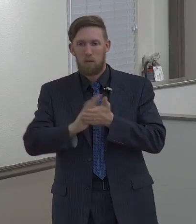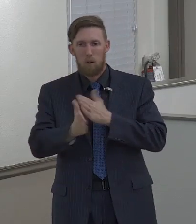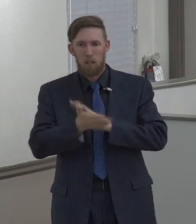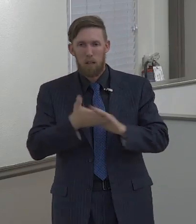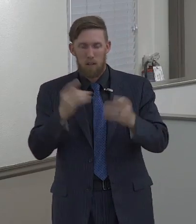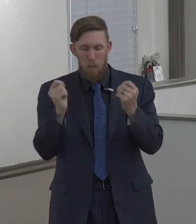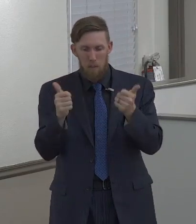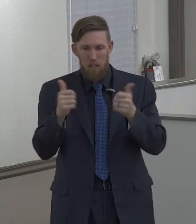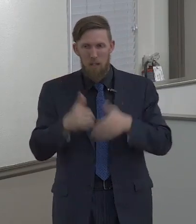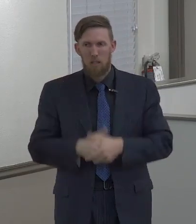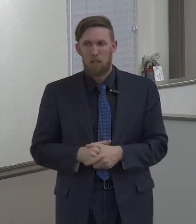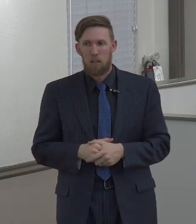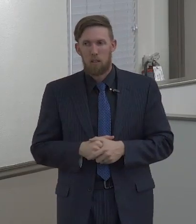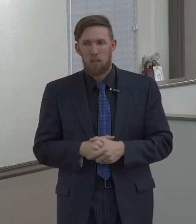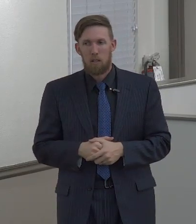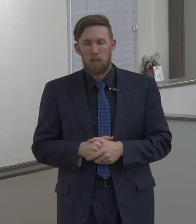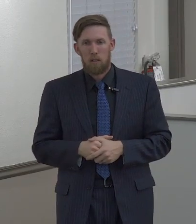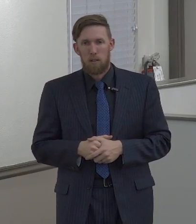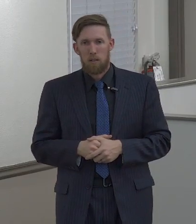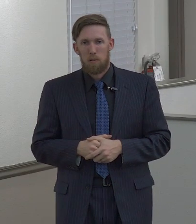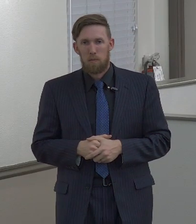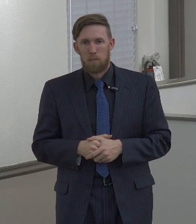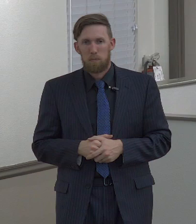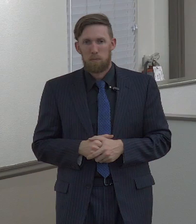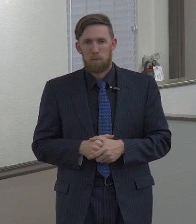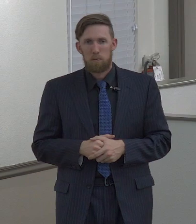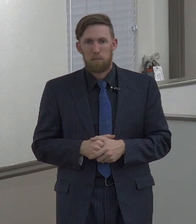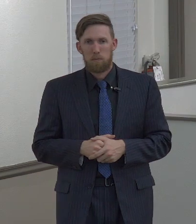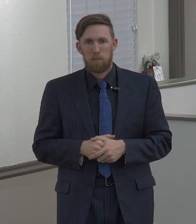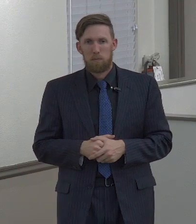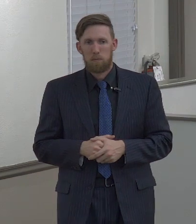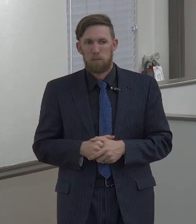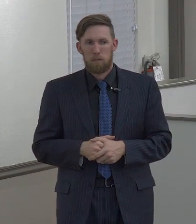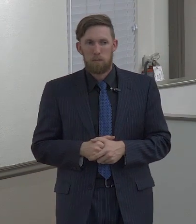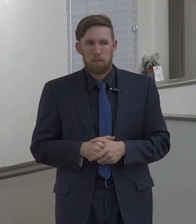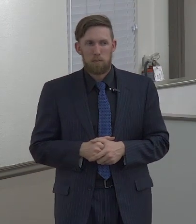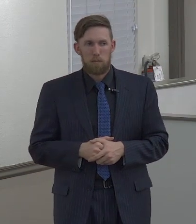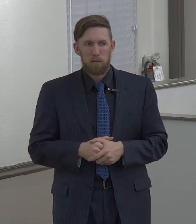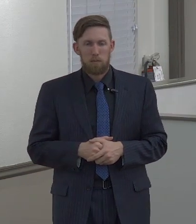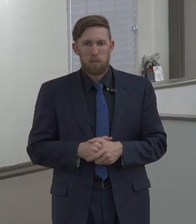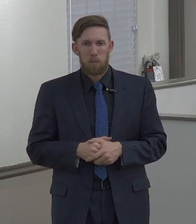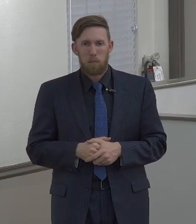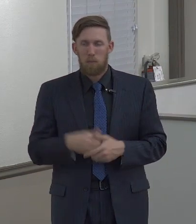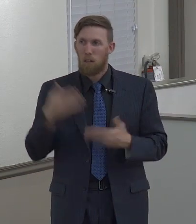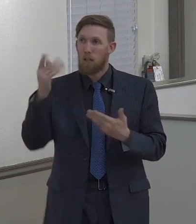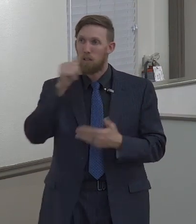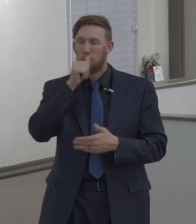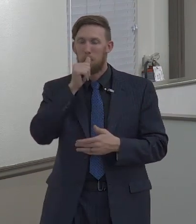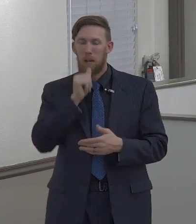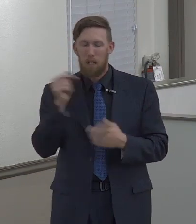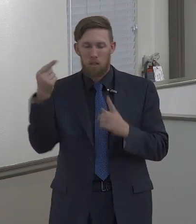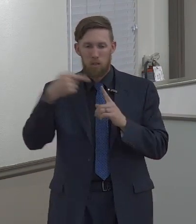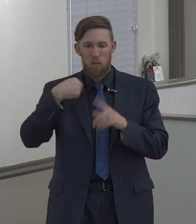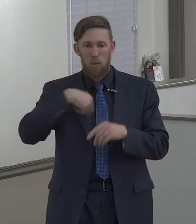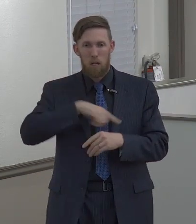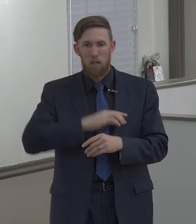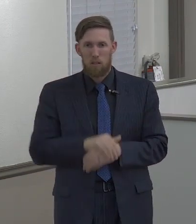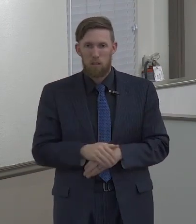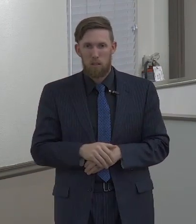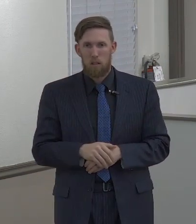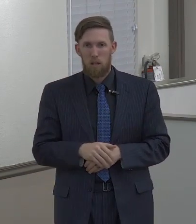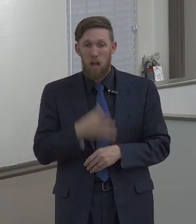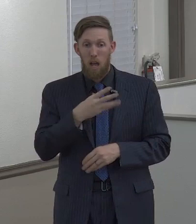forgiveness. But He's right there. Long suffering toward us.